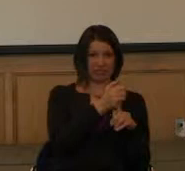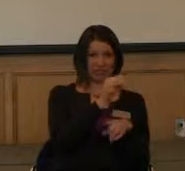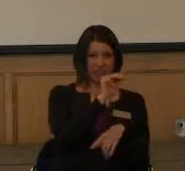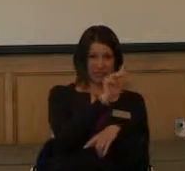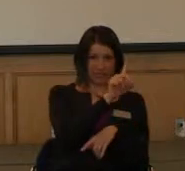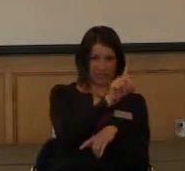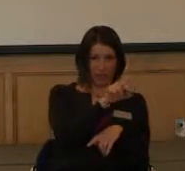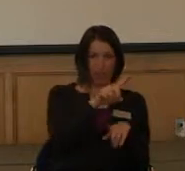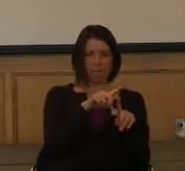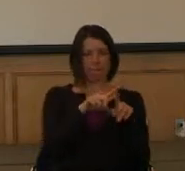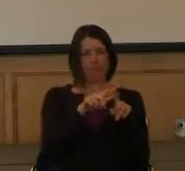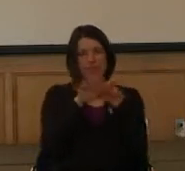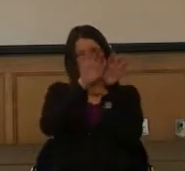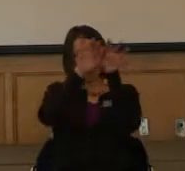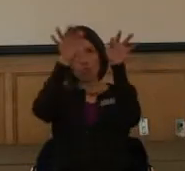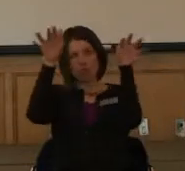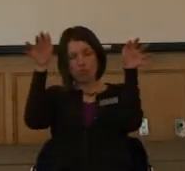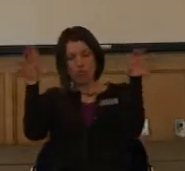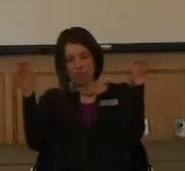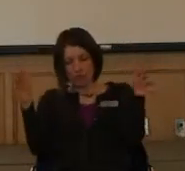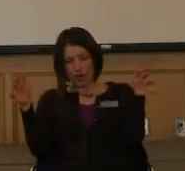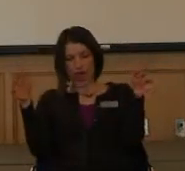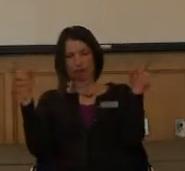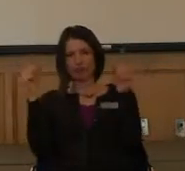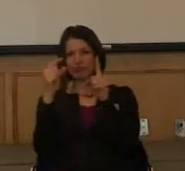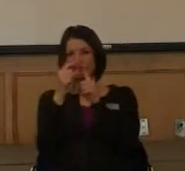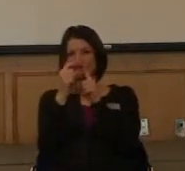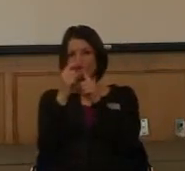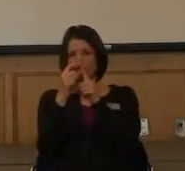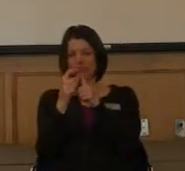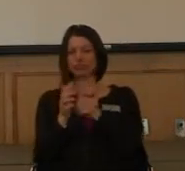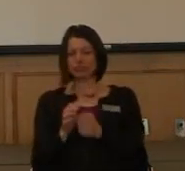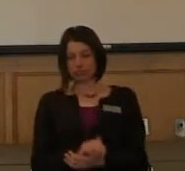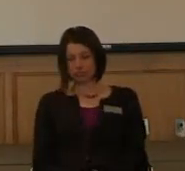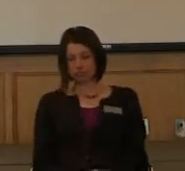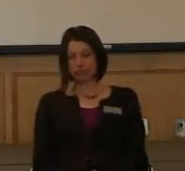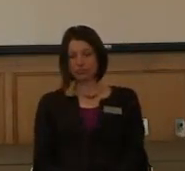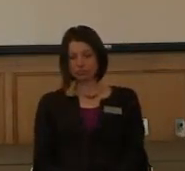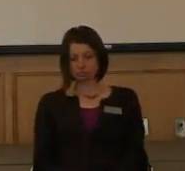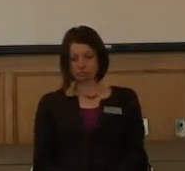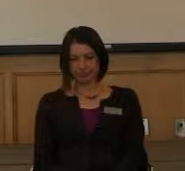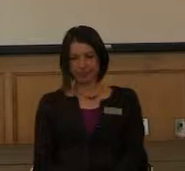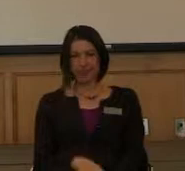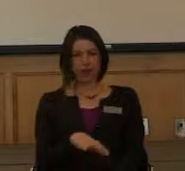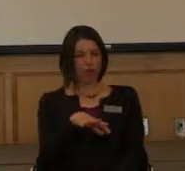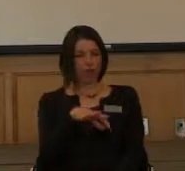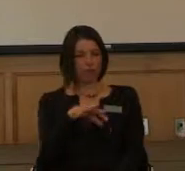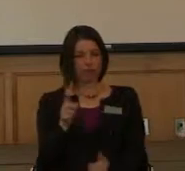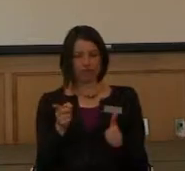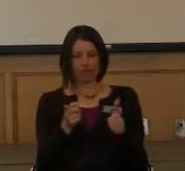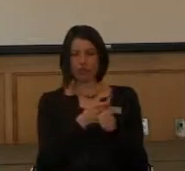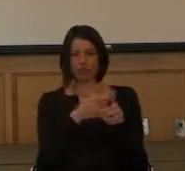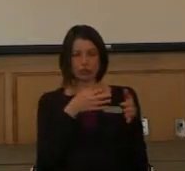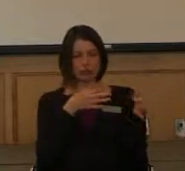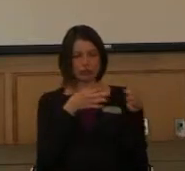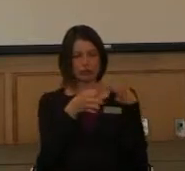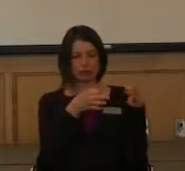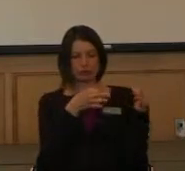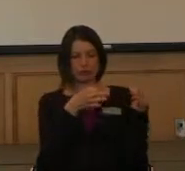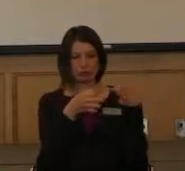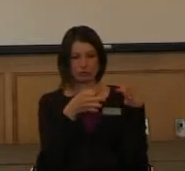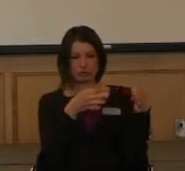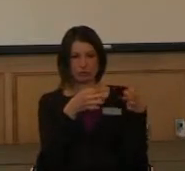also gets used as that umbrella term. The first known description of the